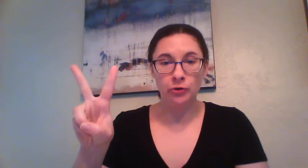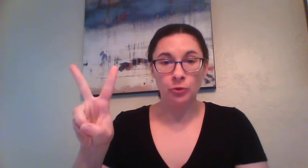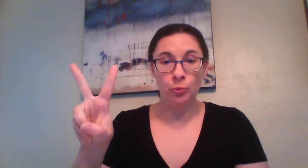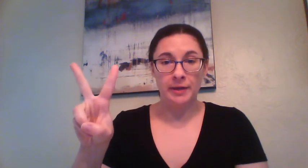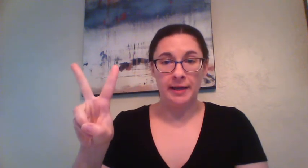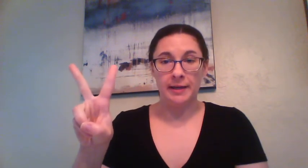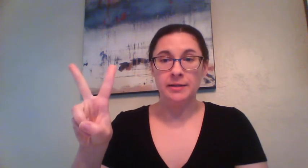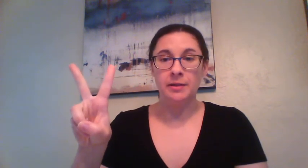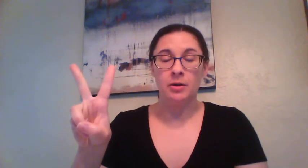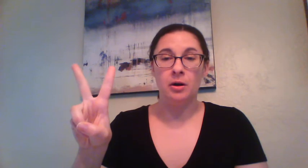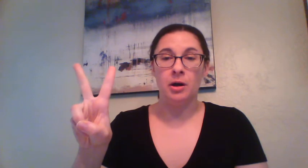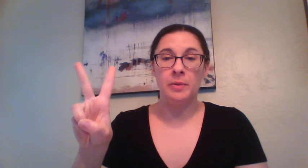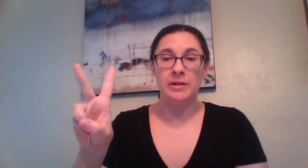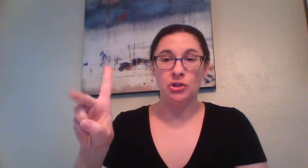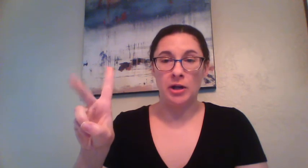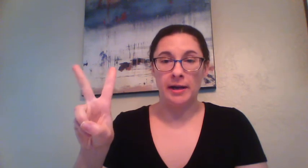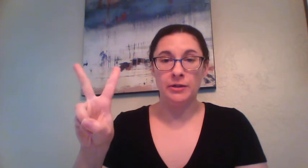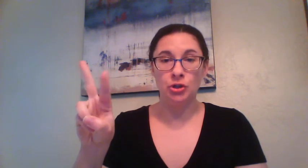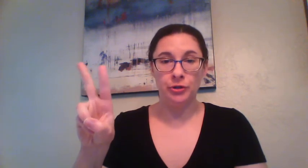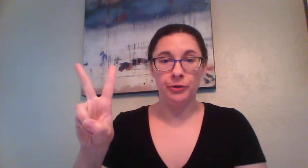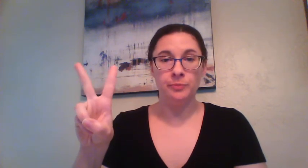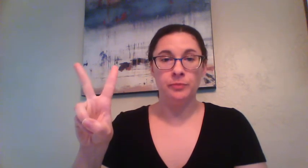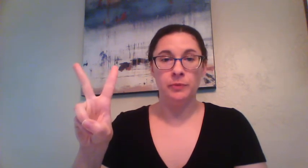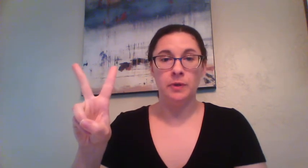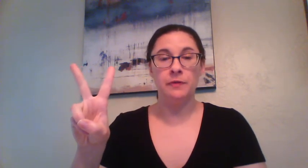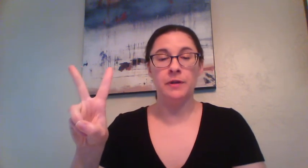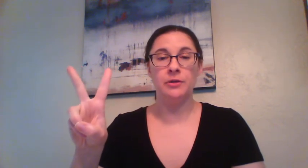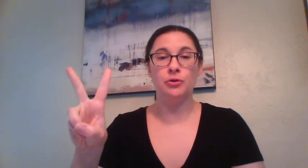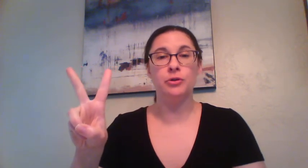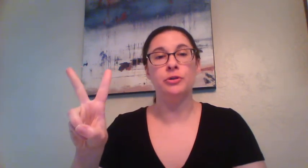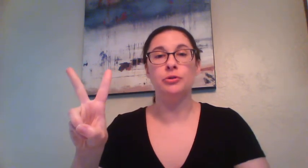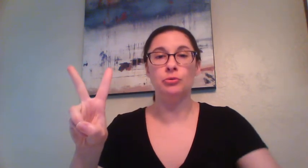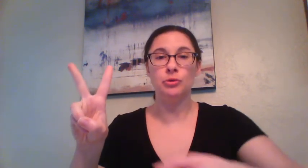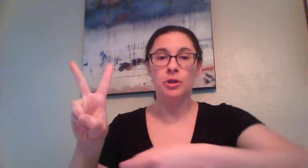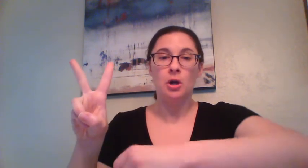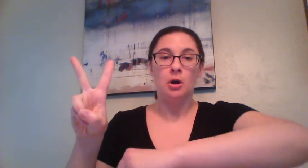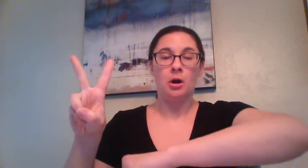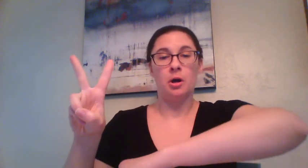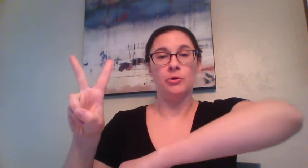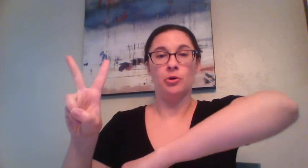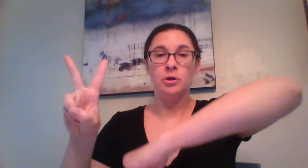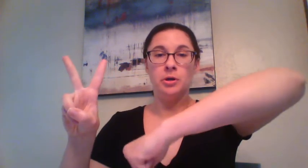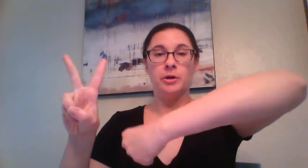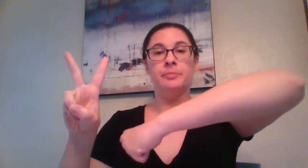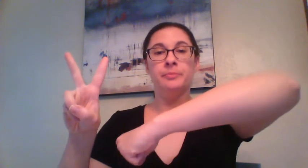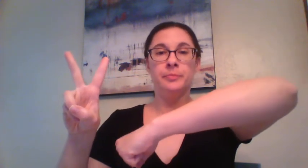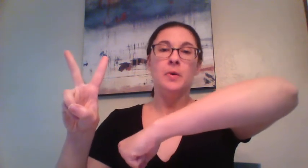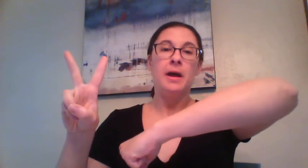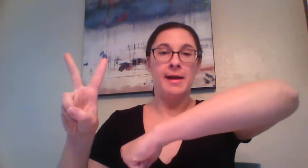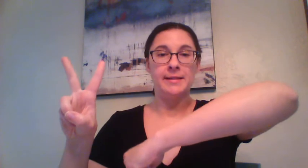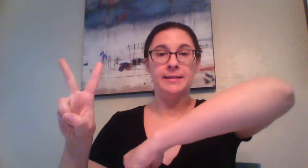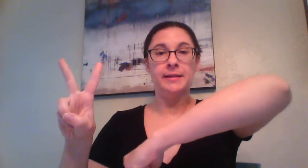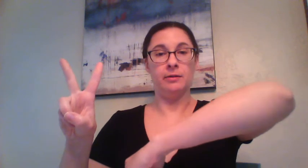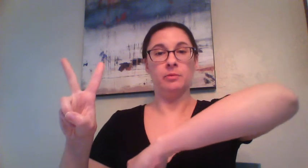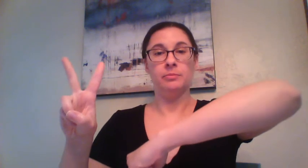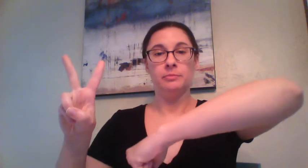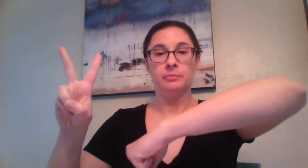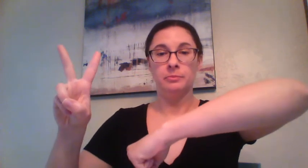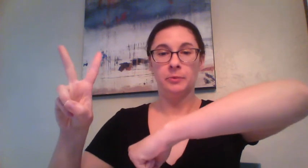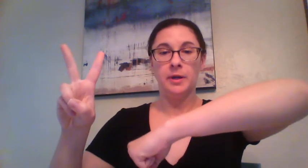on one hand as Jack and Jill and then you're going to use your arm as the hill. Okay,